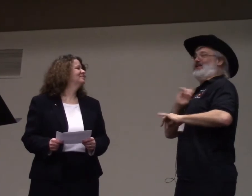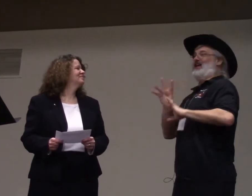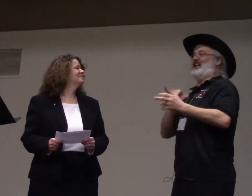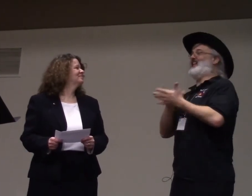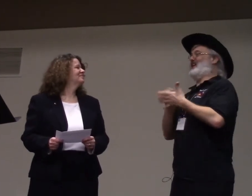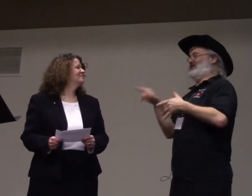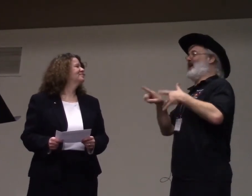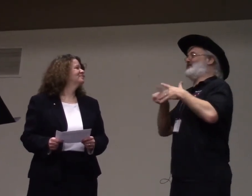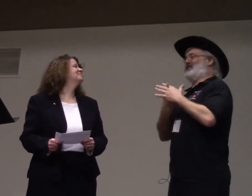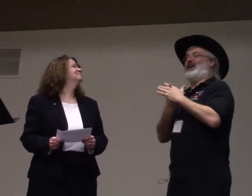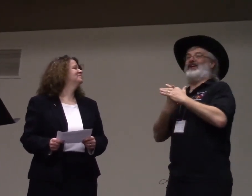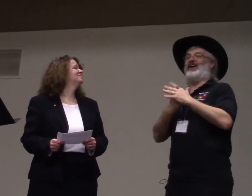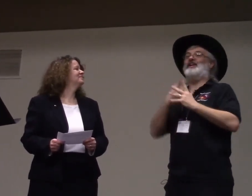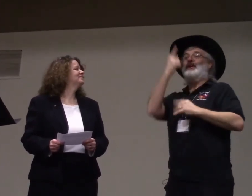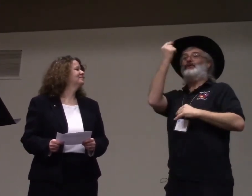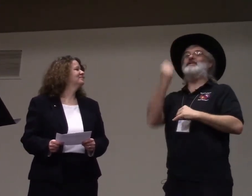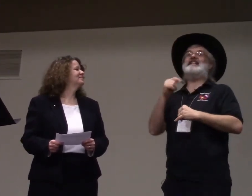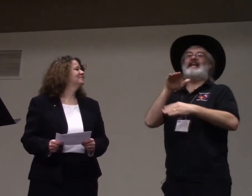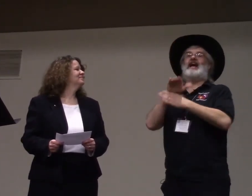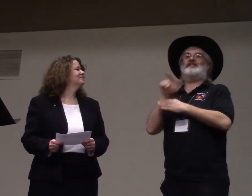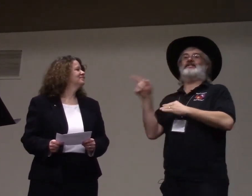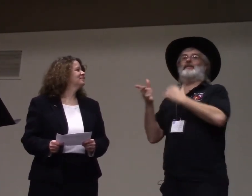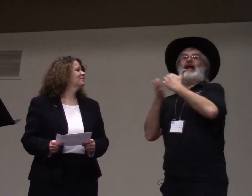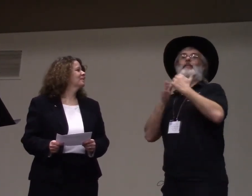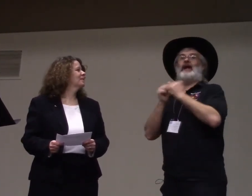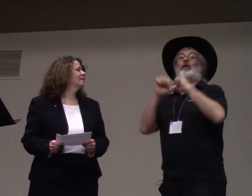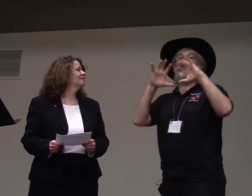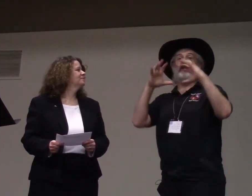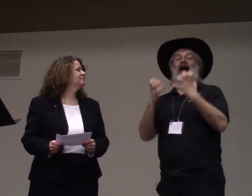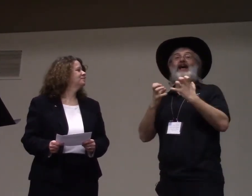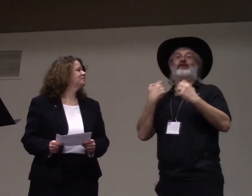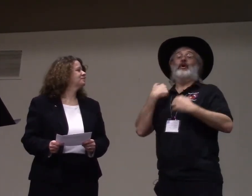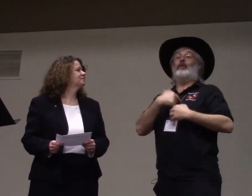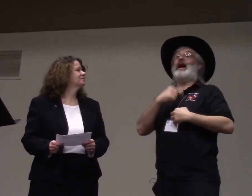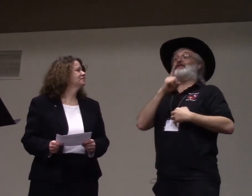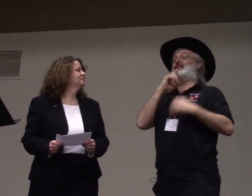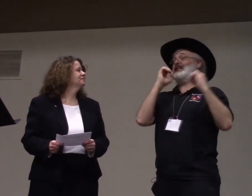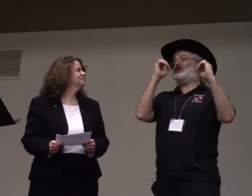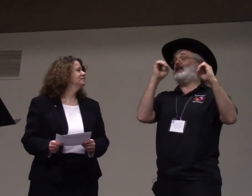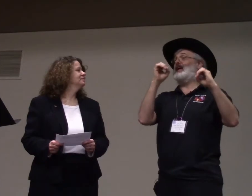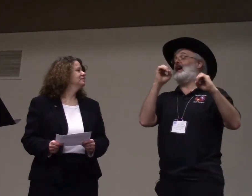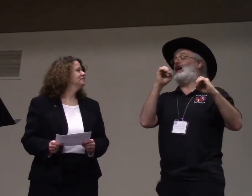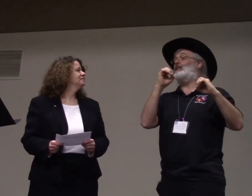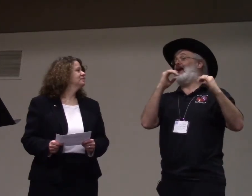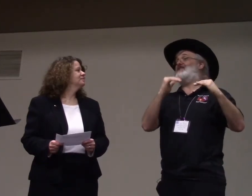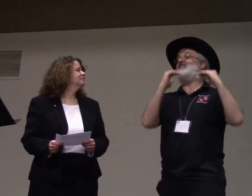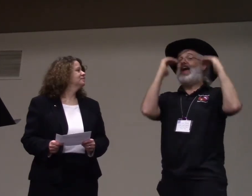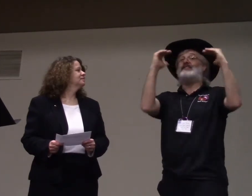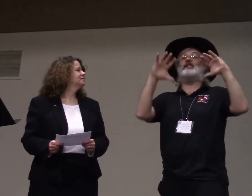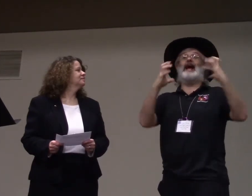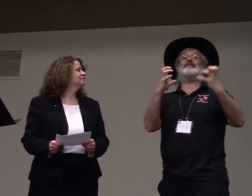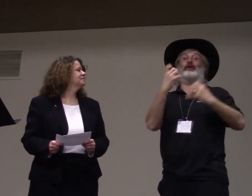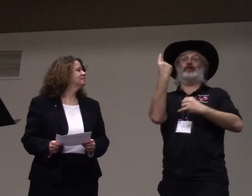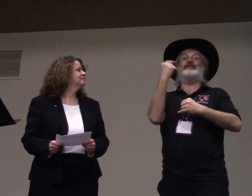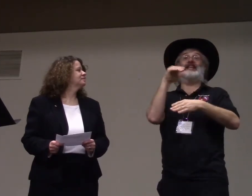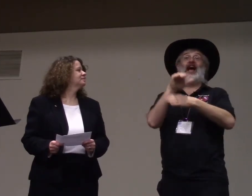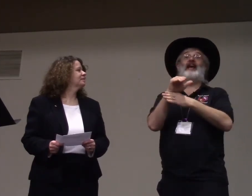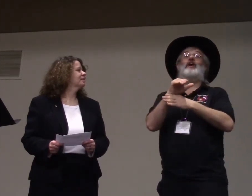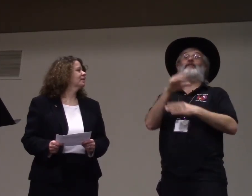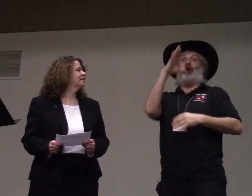did that. So, now she's starting on Tuesday night. She's going be helping out with class. We're actually teaching advanced class on Tuesday night for